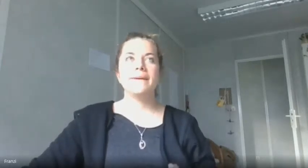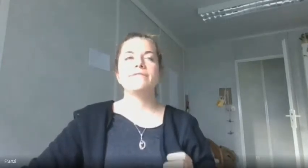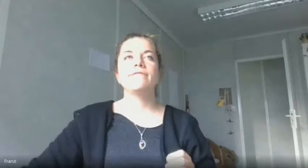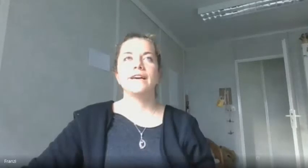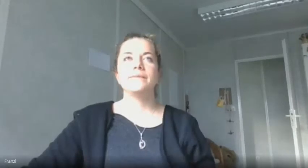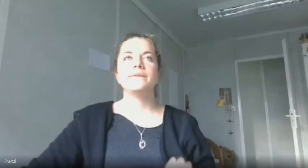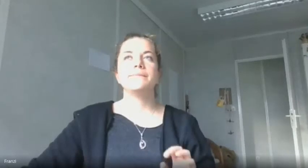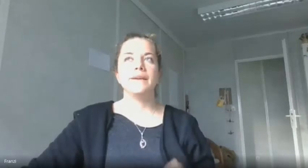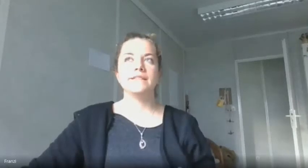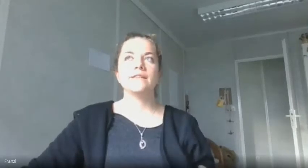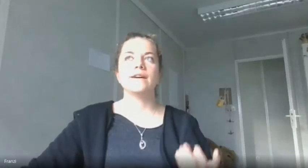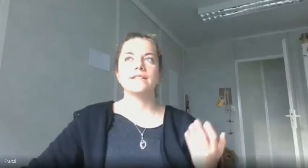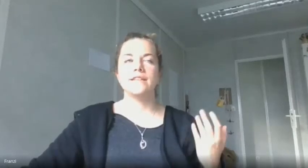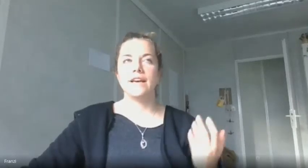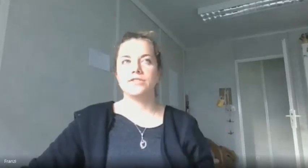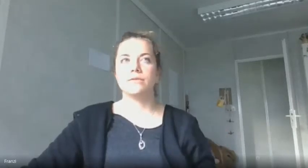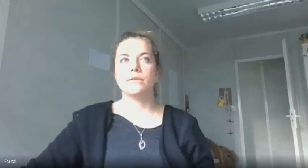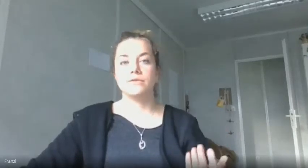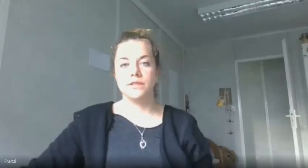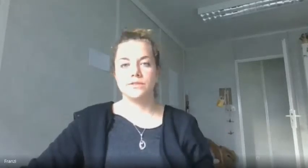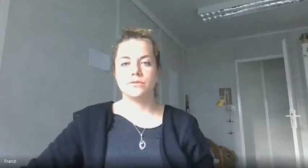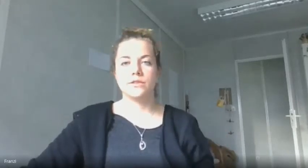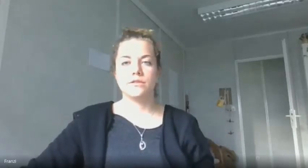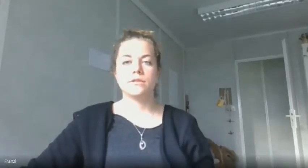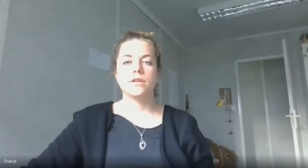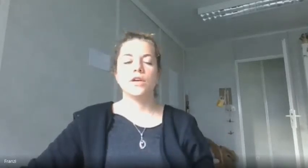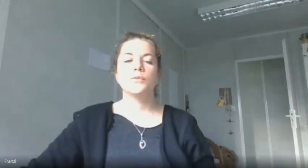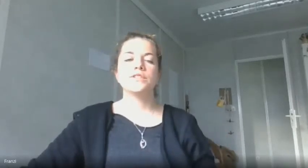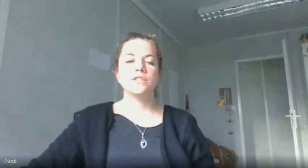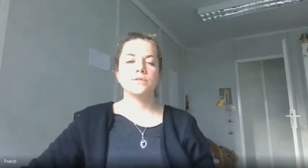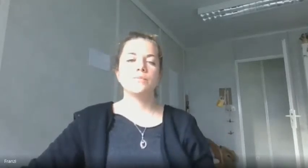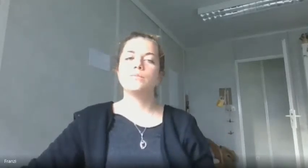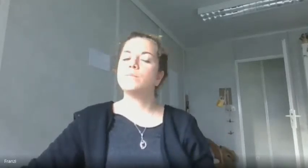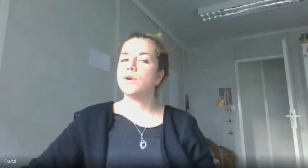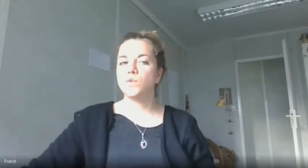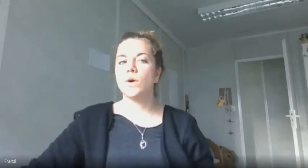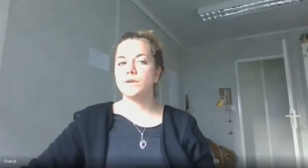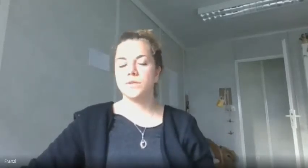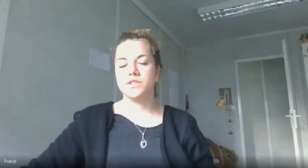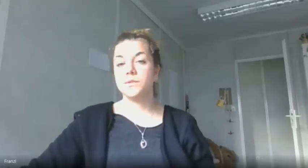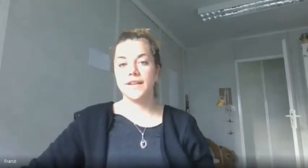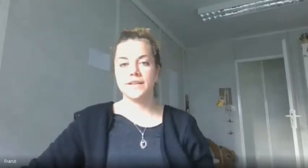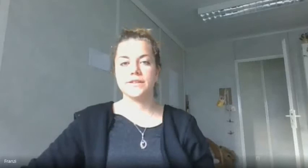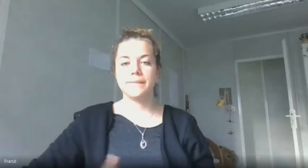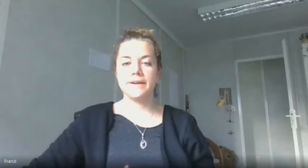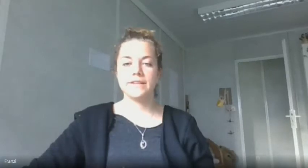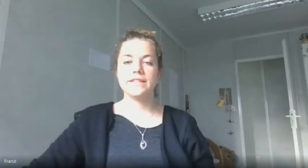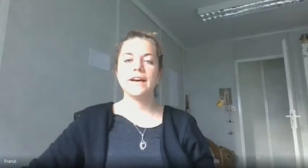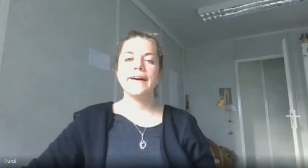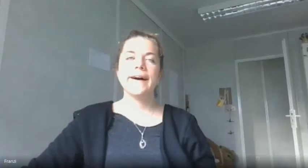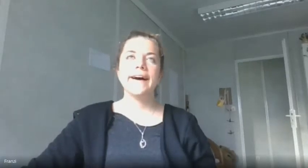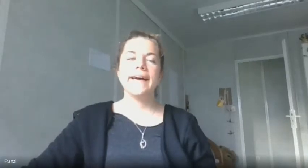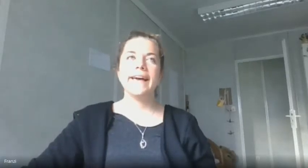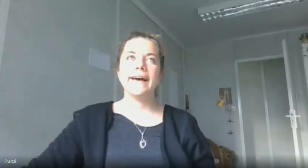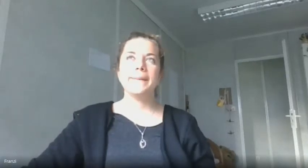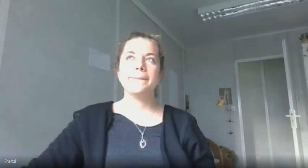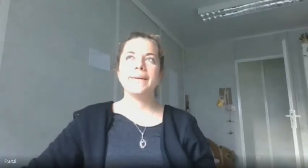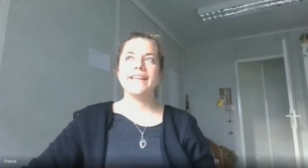-made fiber based on a natural resource which is 0.1 which is really good about it um and